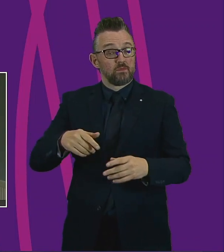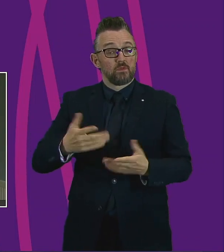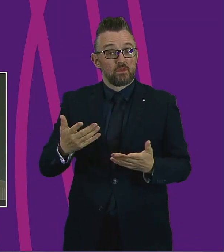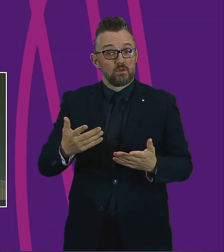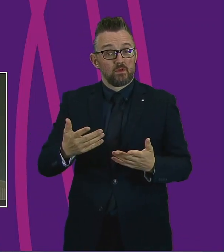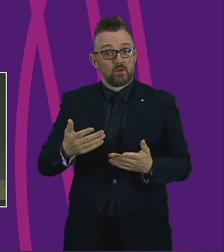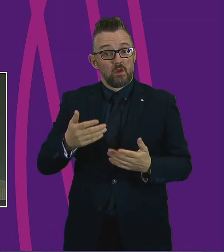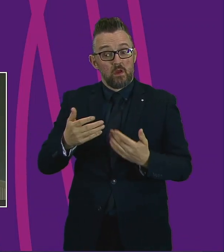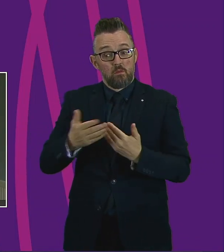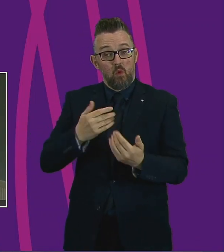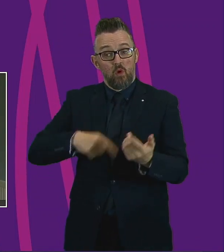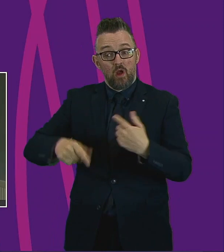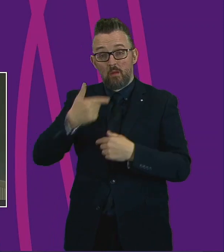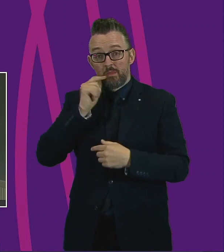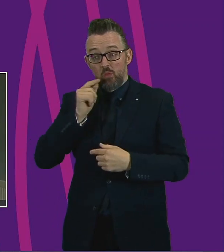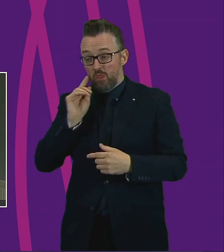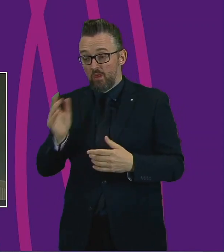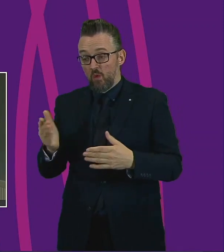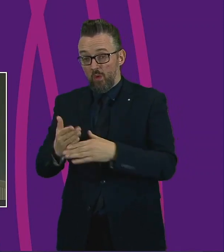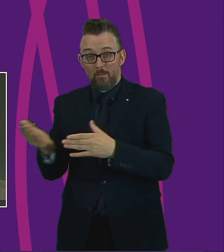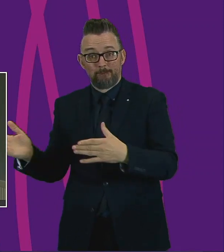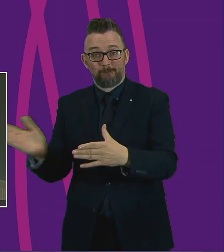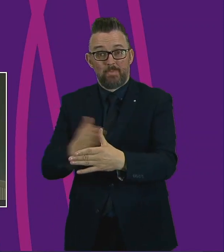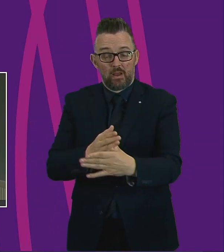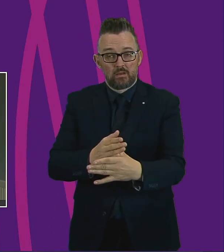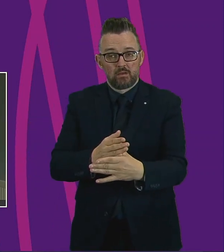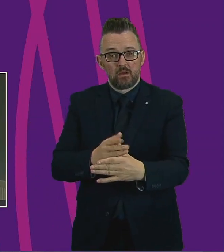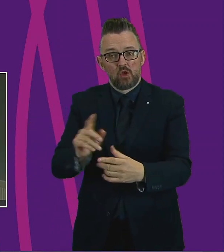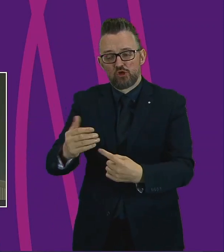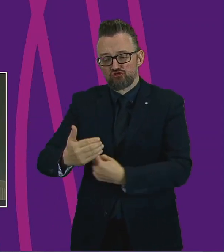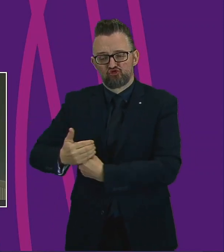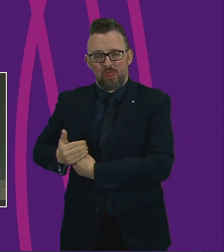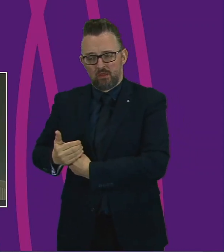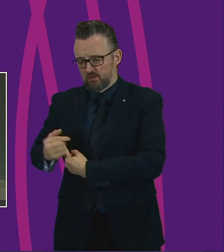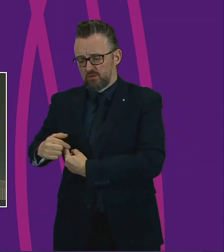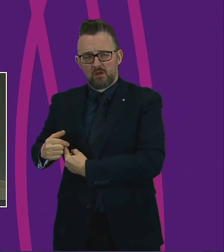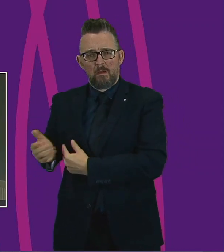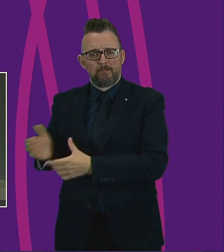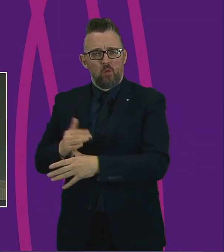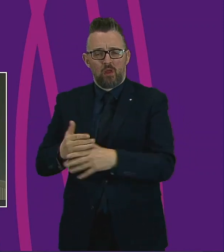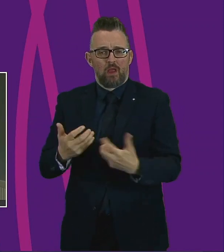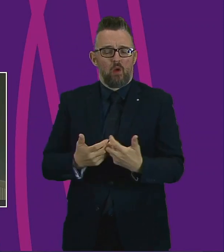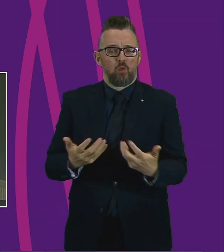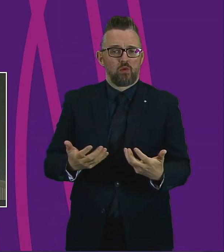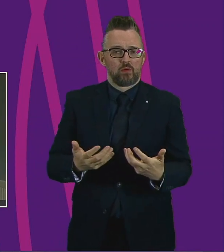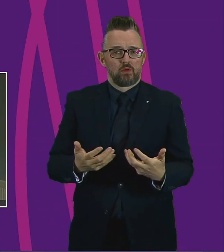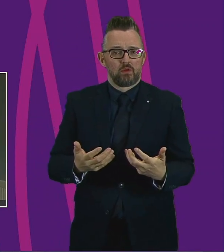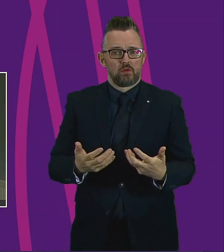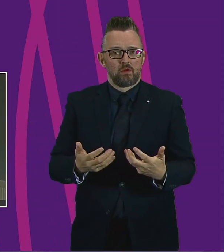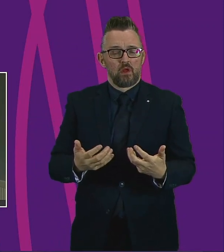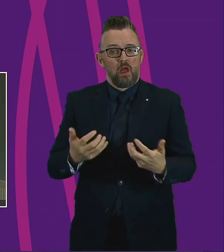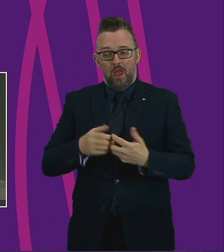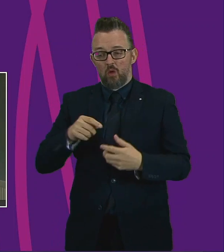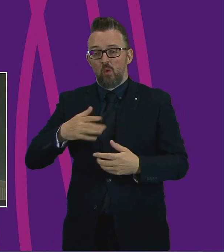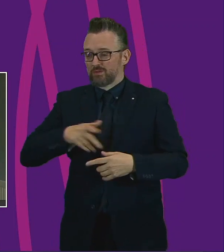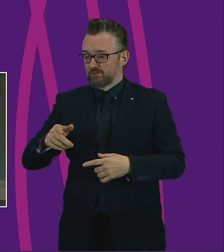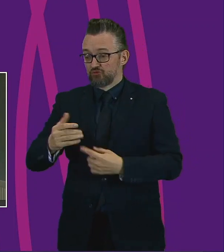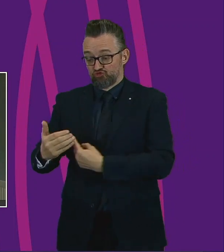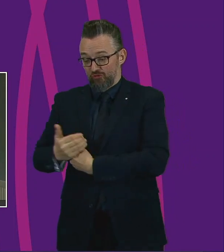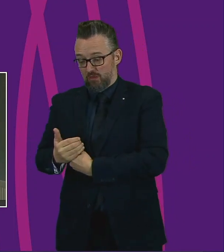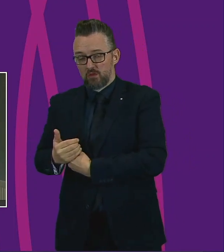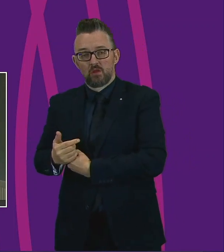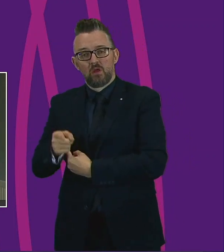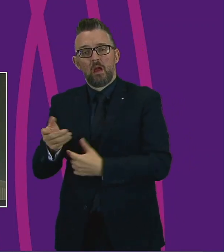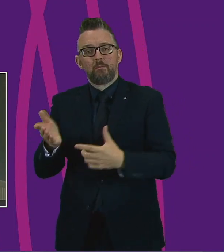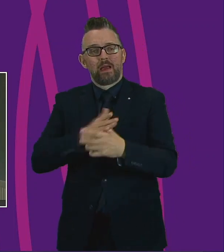people back into employment if they are being shielded? How are we going to get people to go to college and